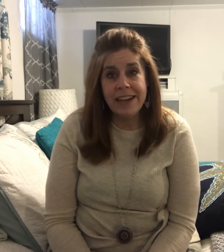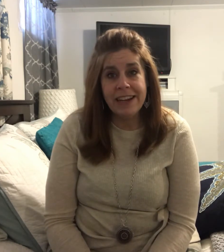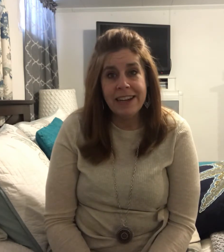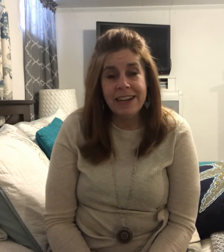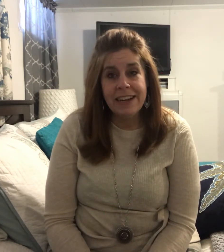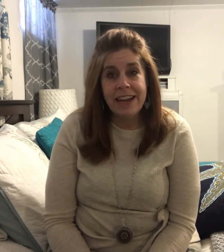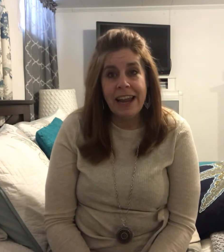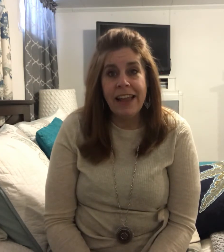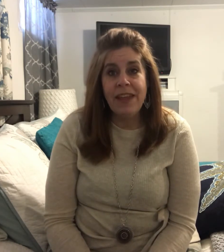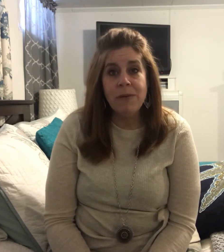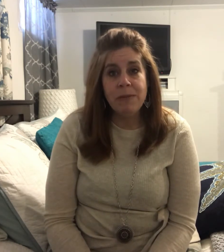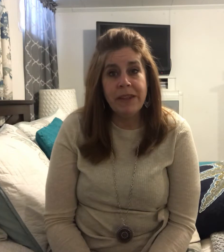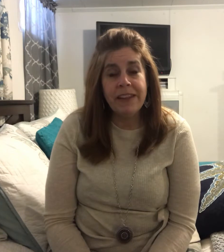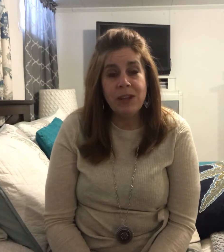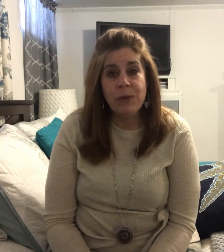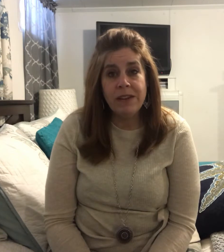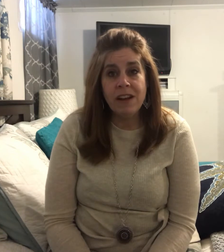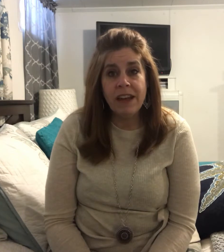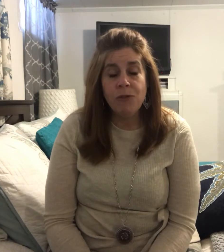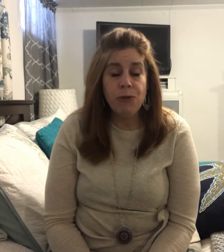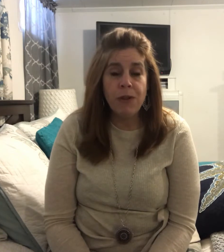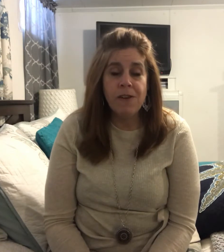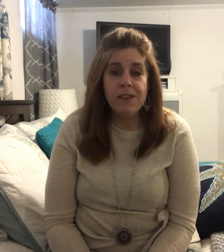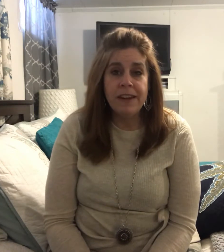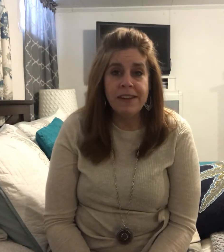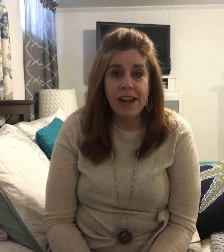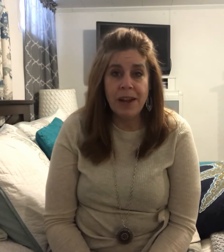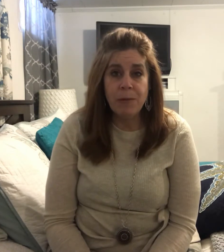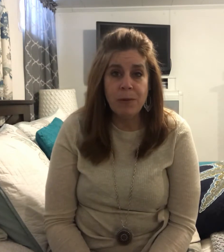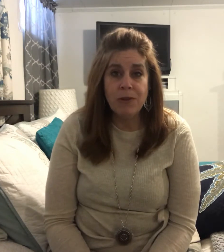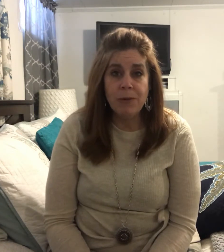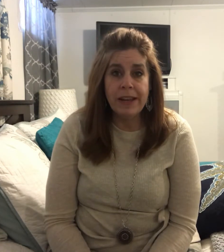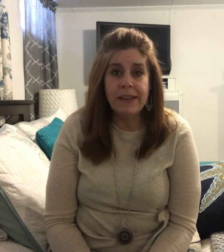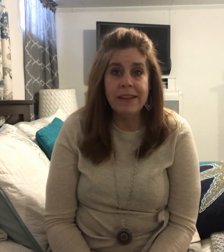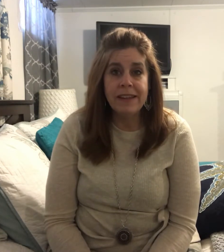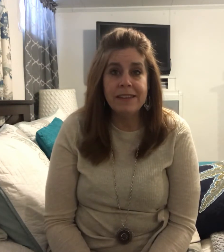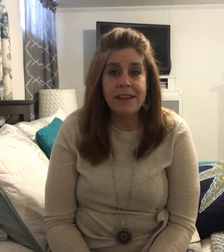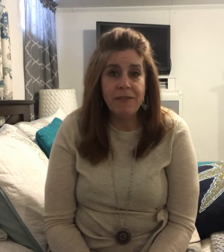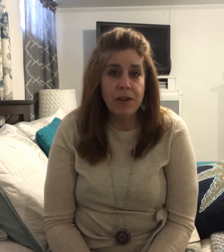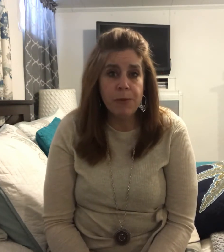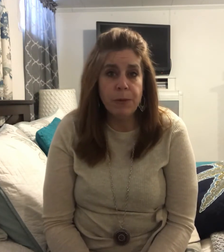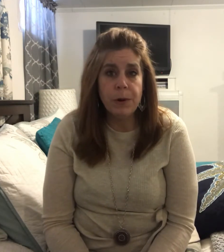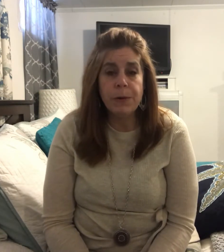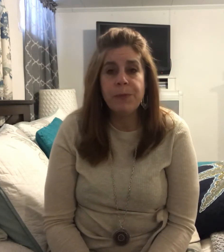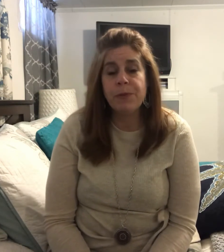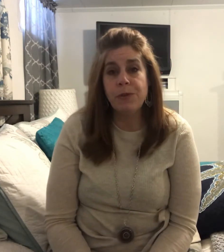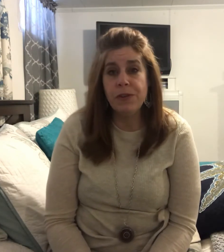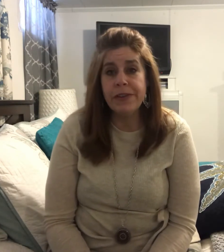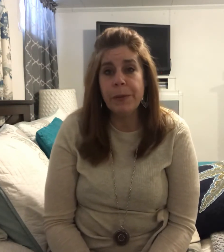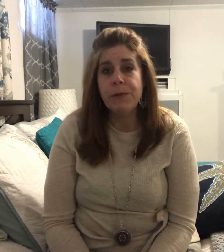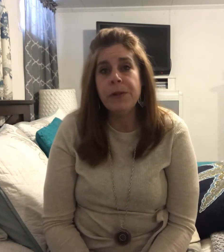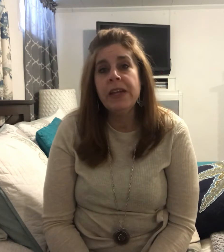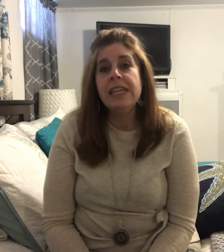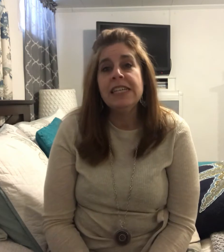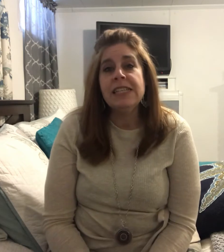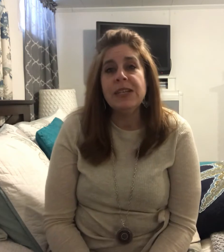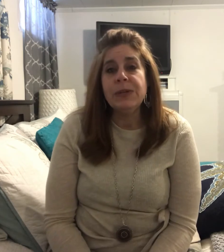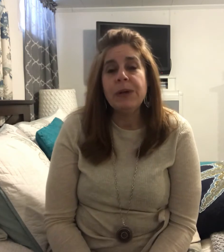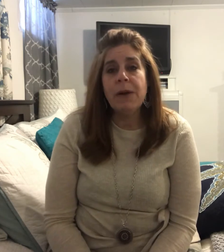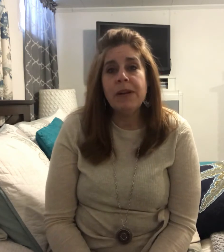and that would mean that you can knock out two letters at a time when you're reading a fingerspelled word which is always helpful. So I want